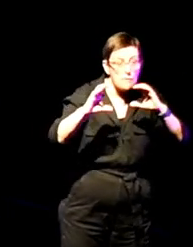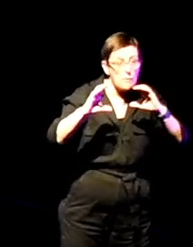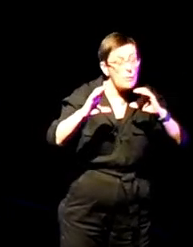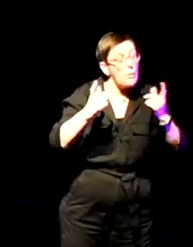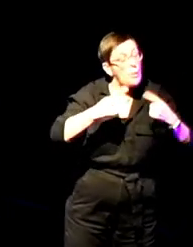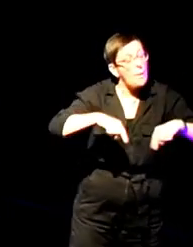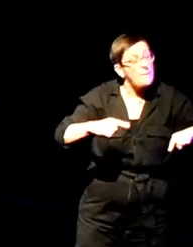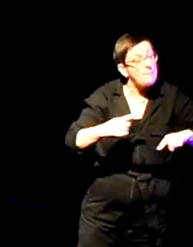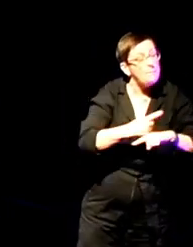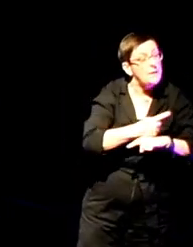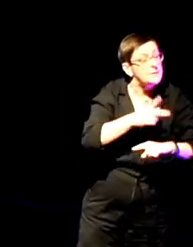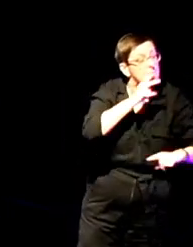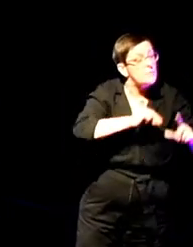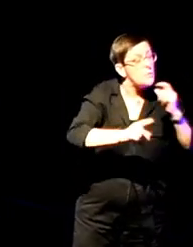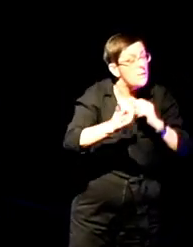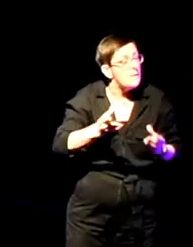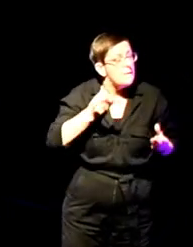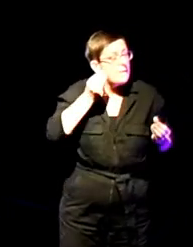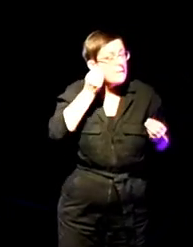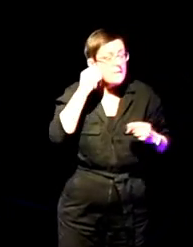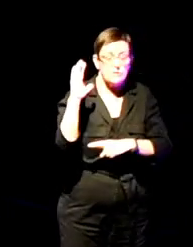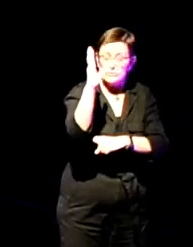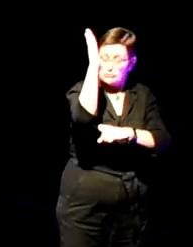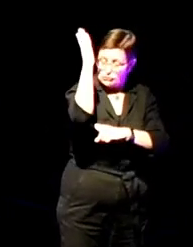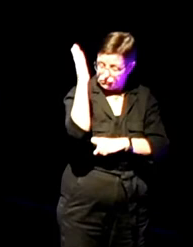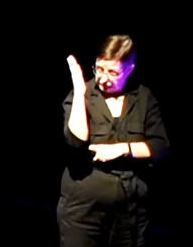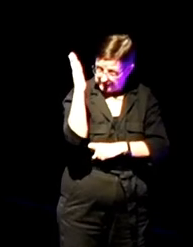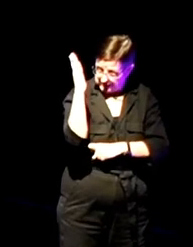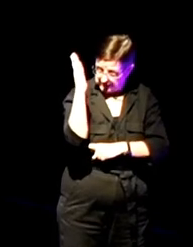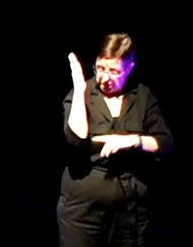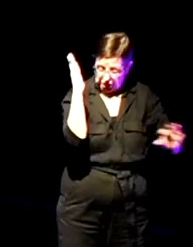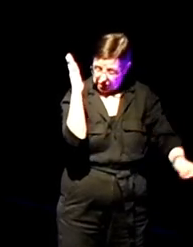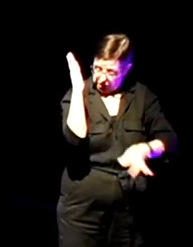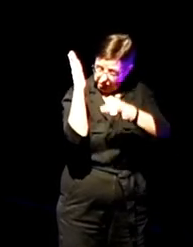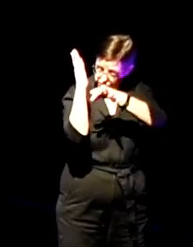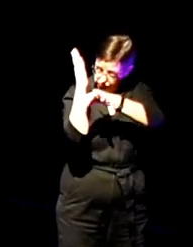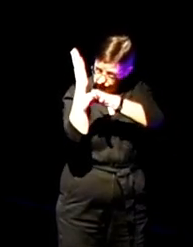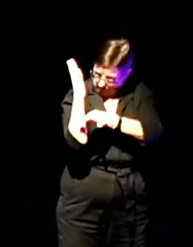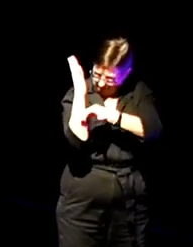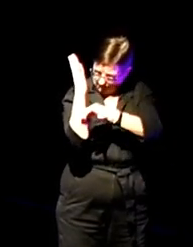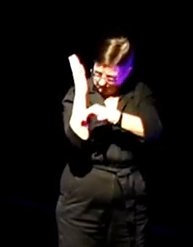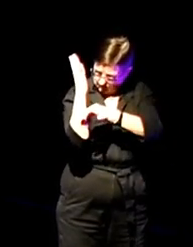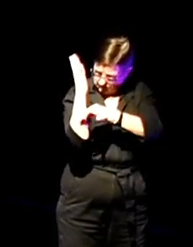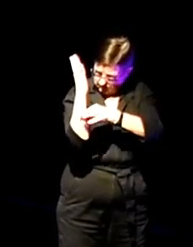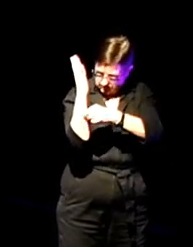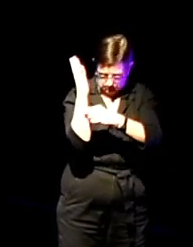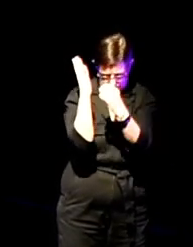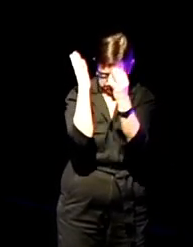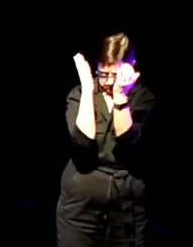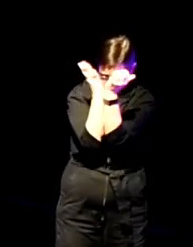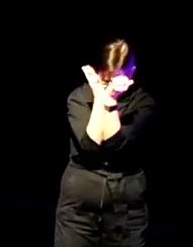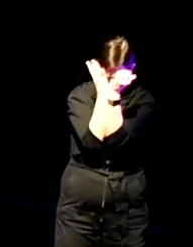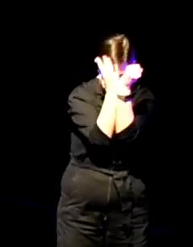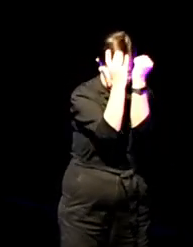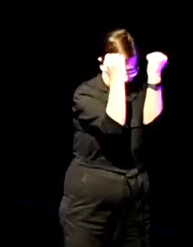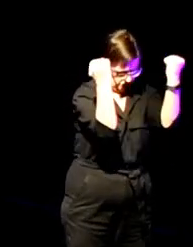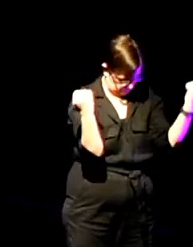voices that I hear. The grafted tree is neither one nor the other. Nor is it both.